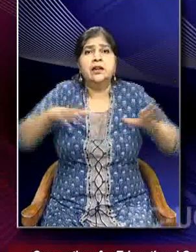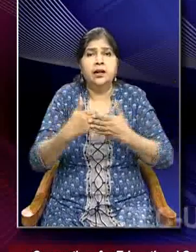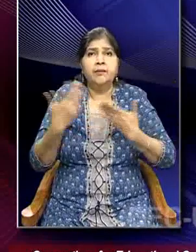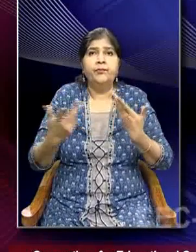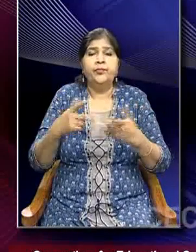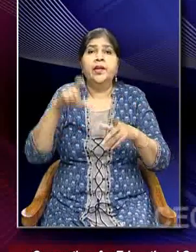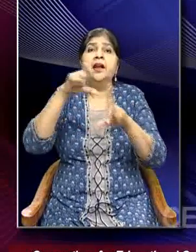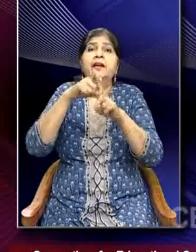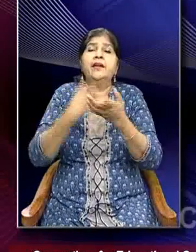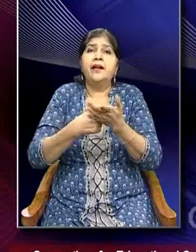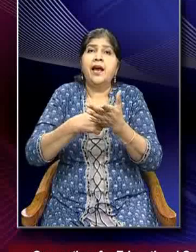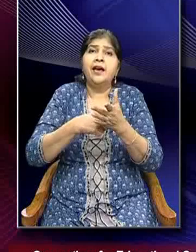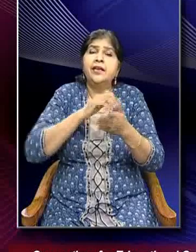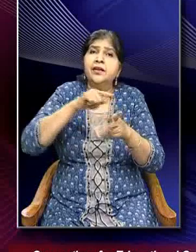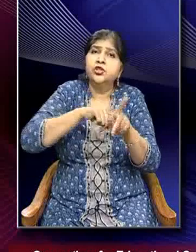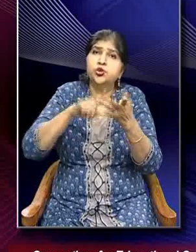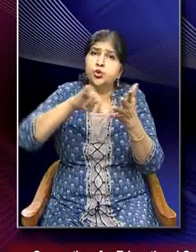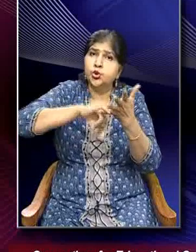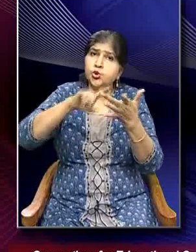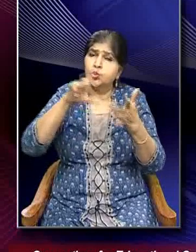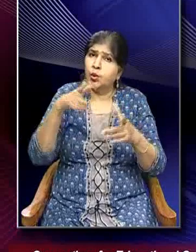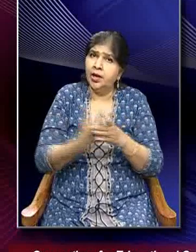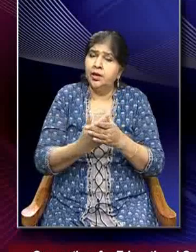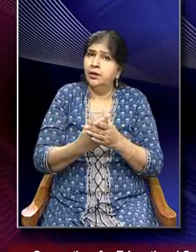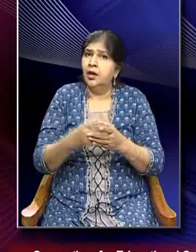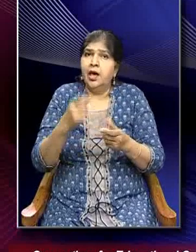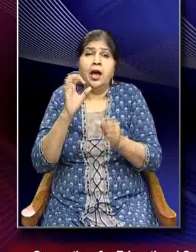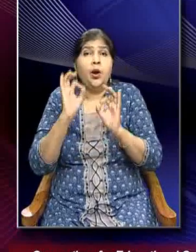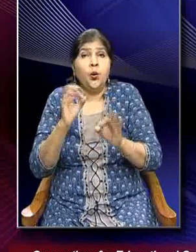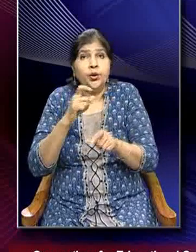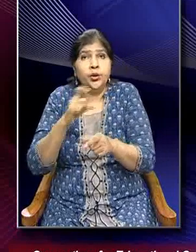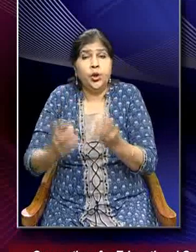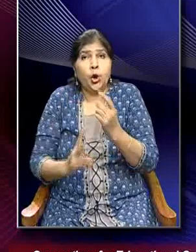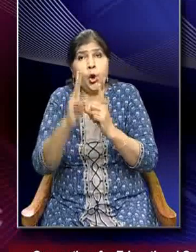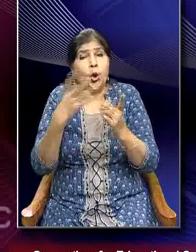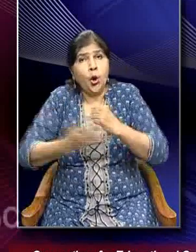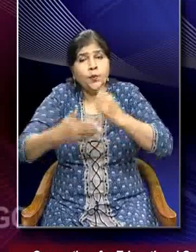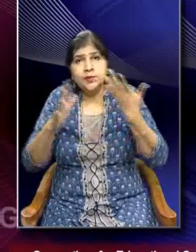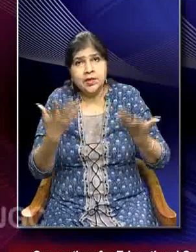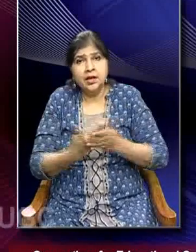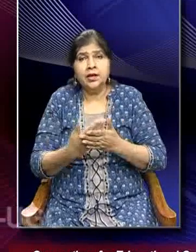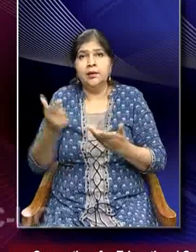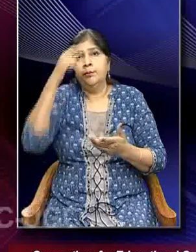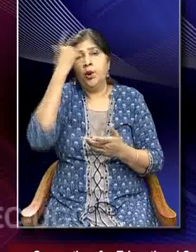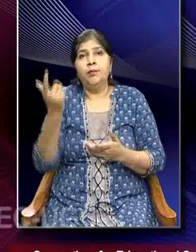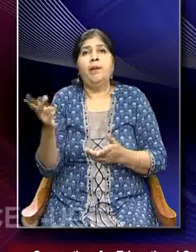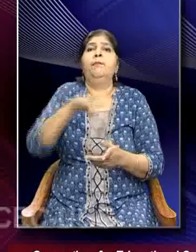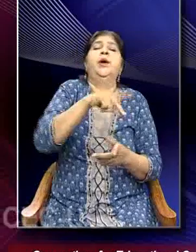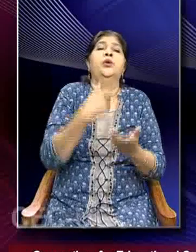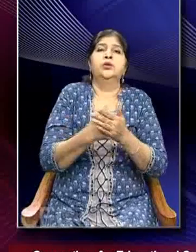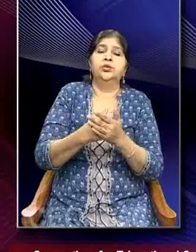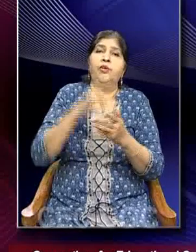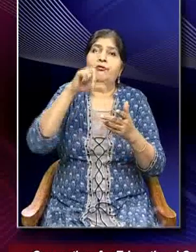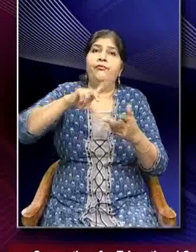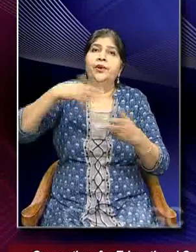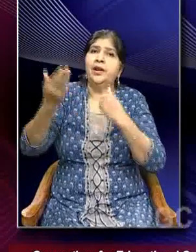soil and the inability to grow crops is an important impact of deforestation, which definitely